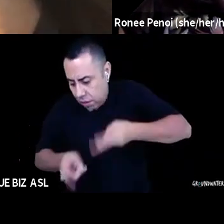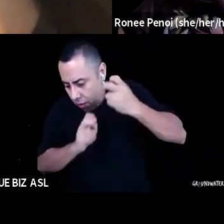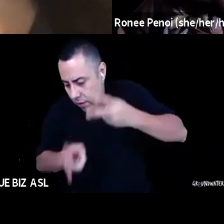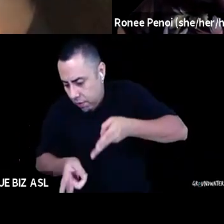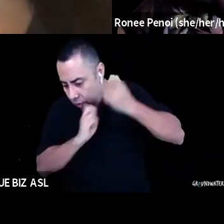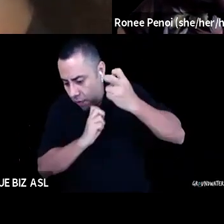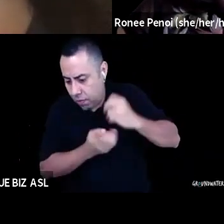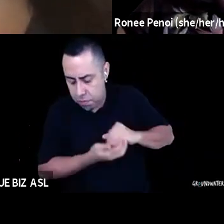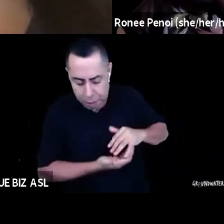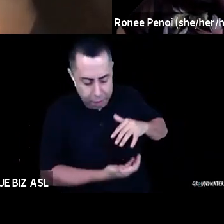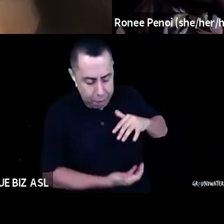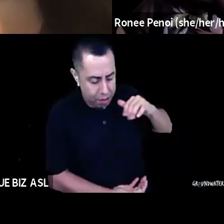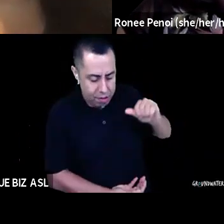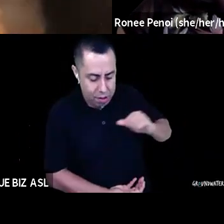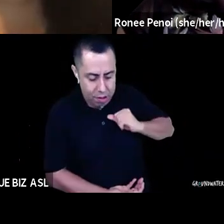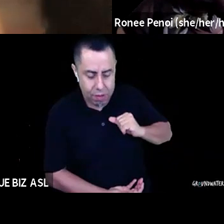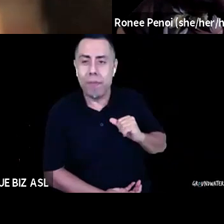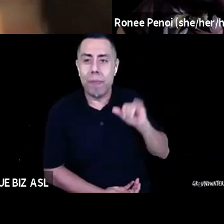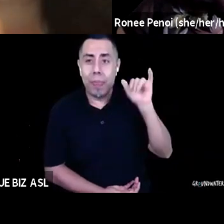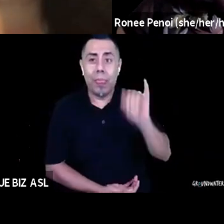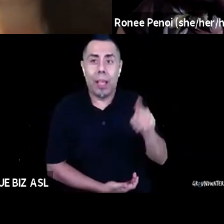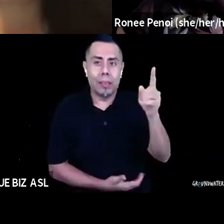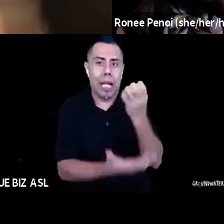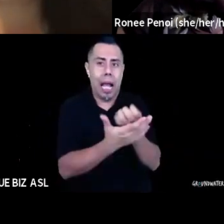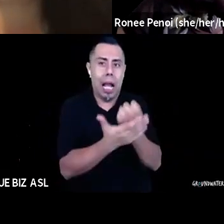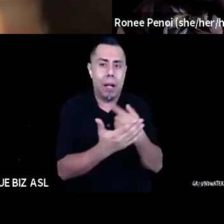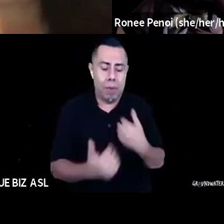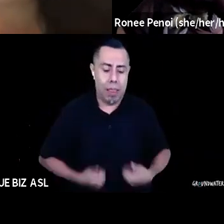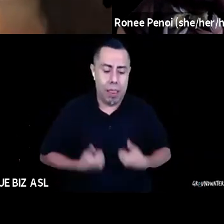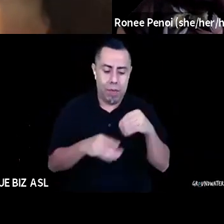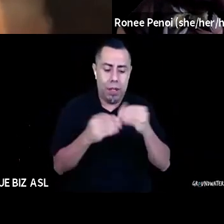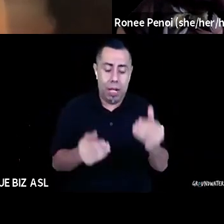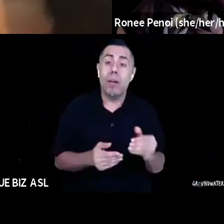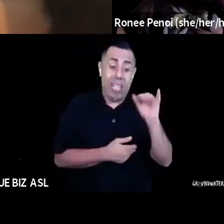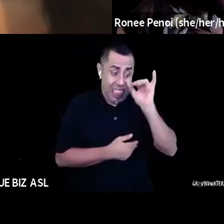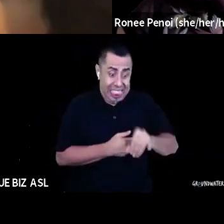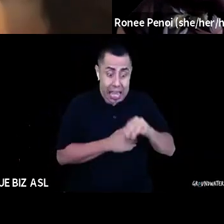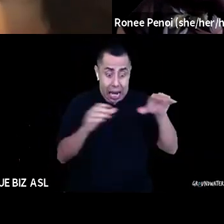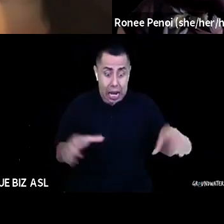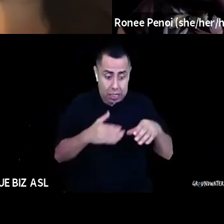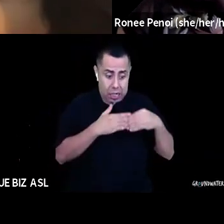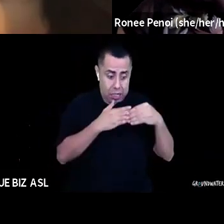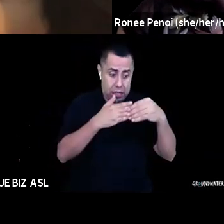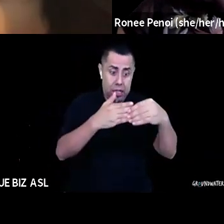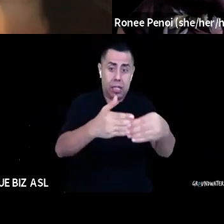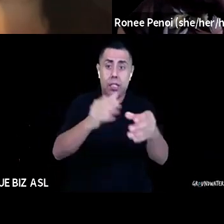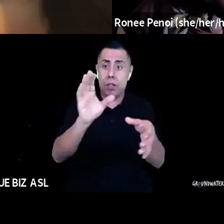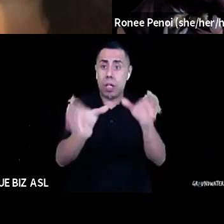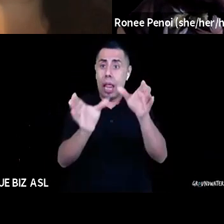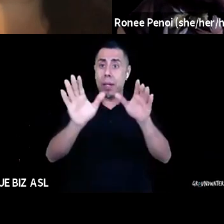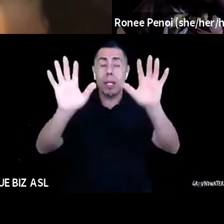inside of now. The, and, and what is it leading to climate collapse? So if, if that's the sort of framework we live